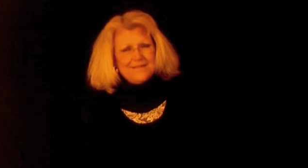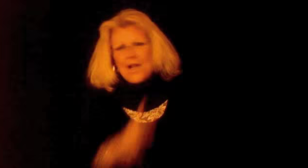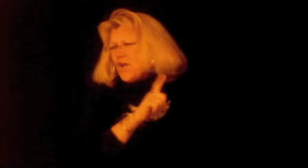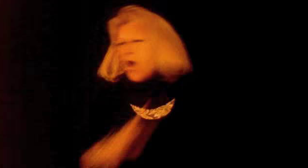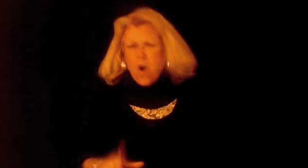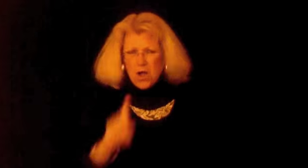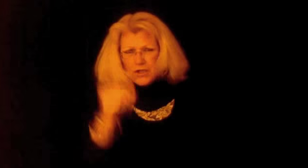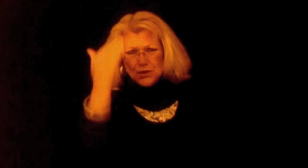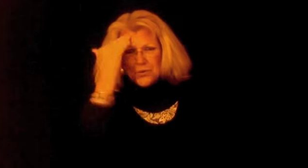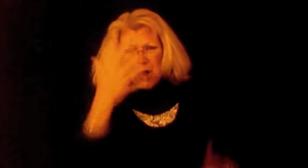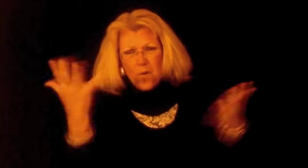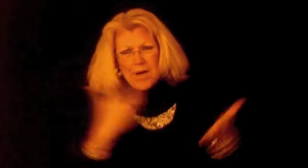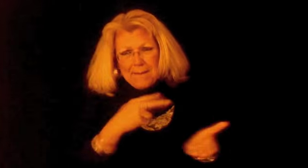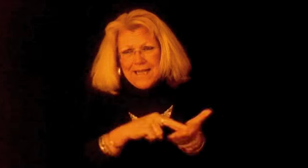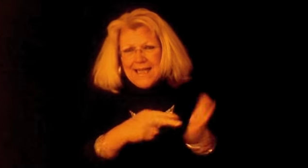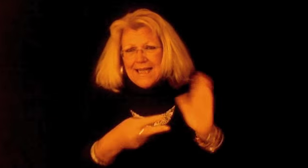Lord, do you know what I mean?